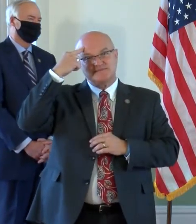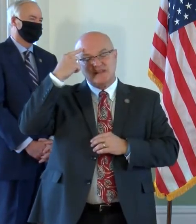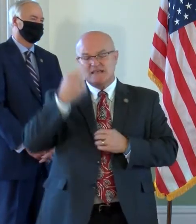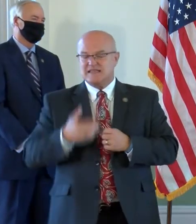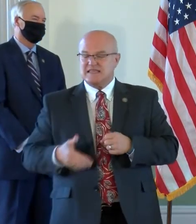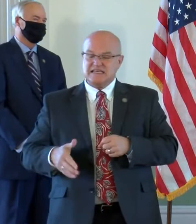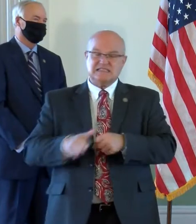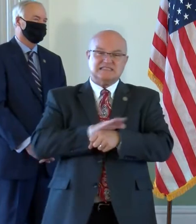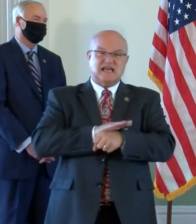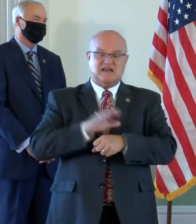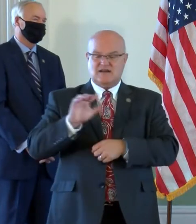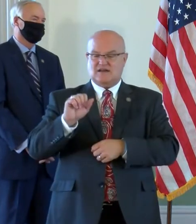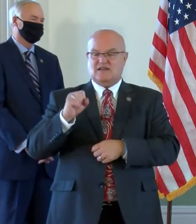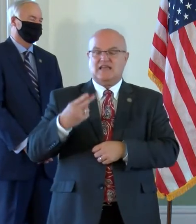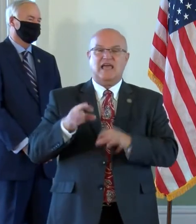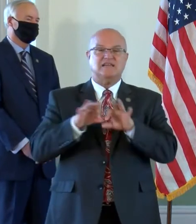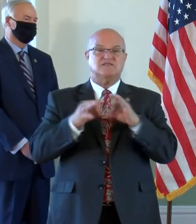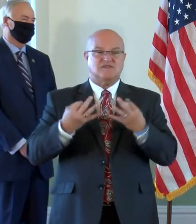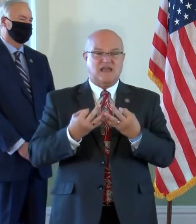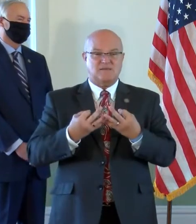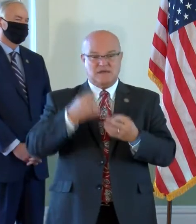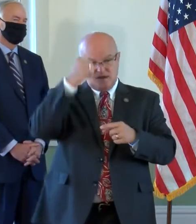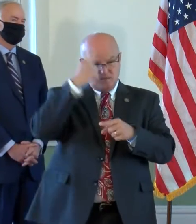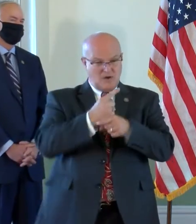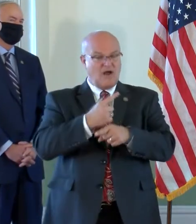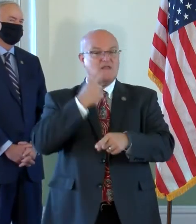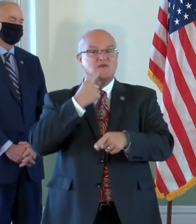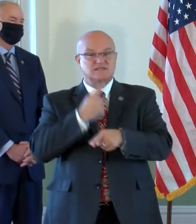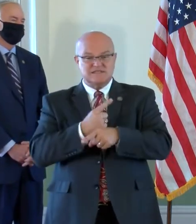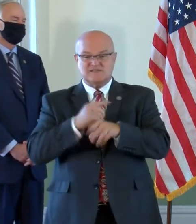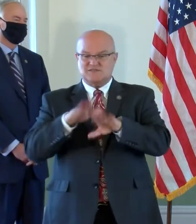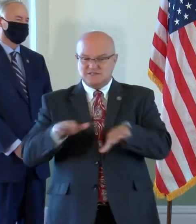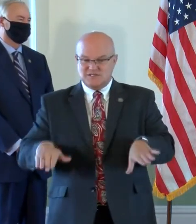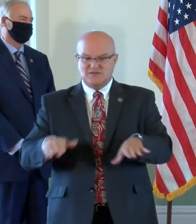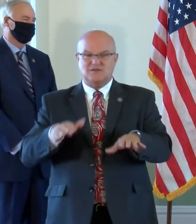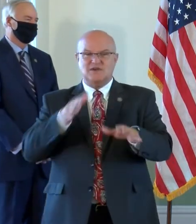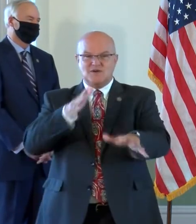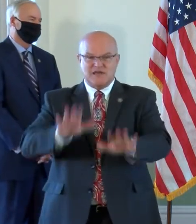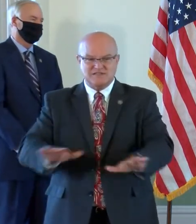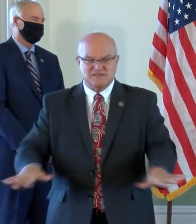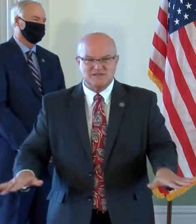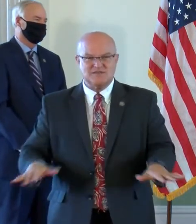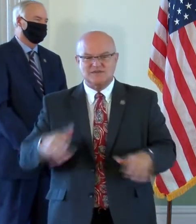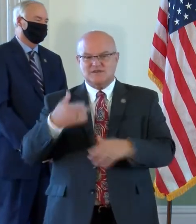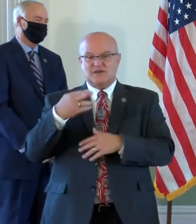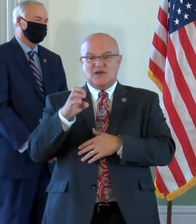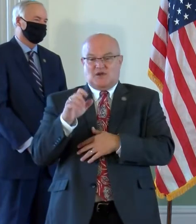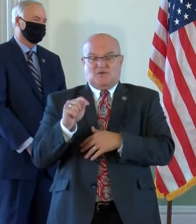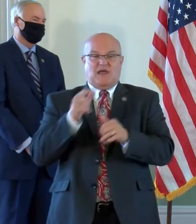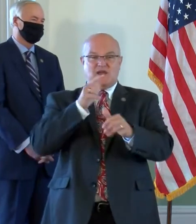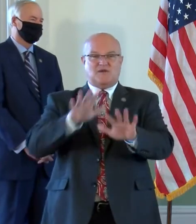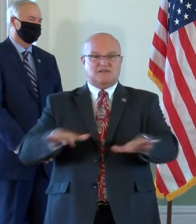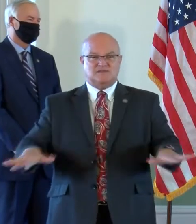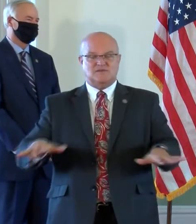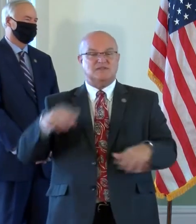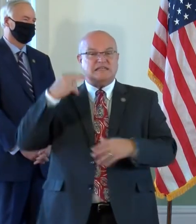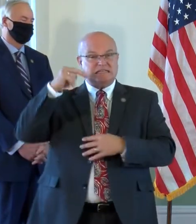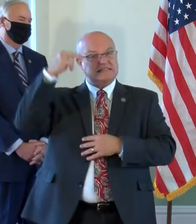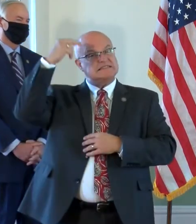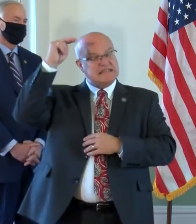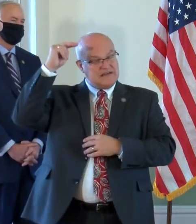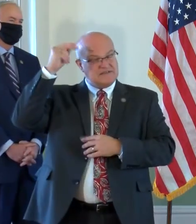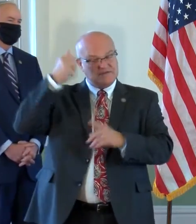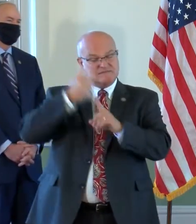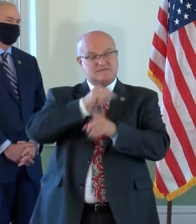entire Cash family, brother, sister, children, grandchildren, great-grandchildren, nieces and nephews,